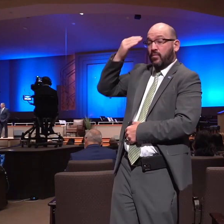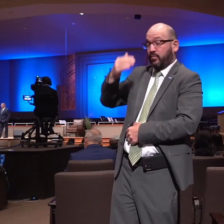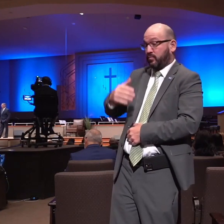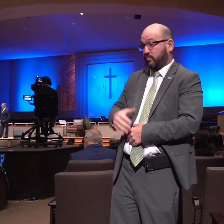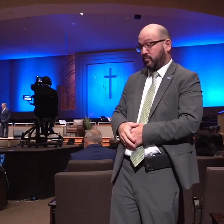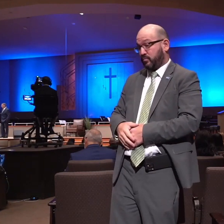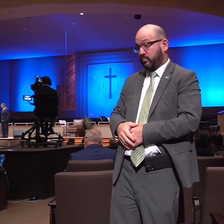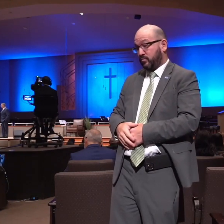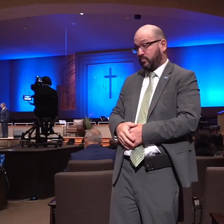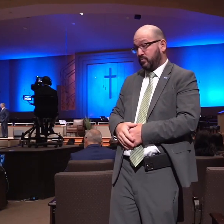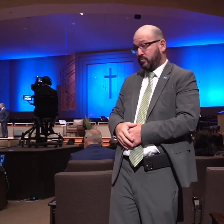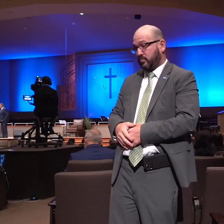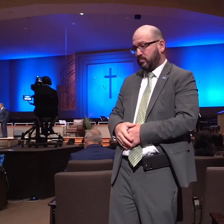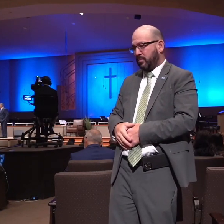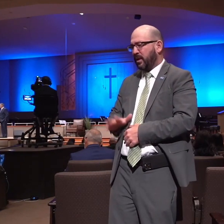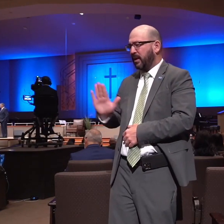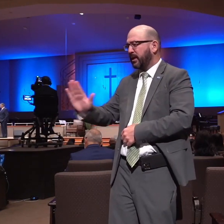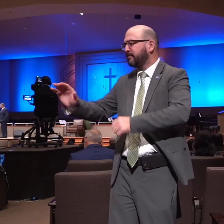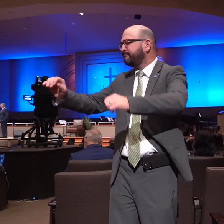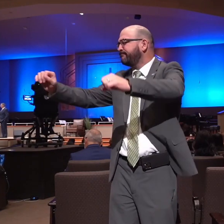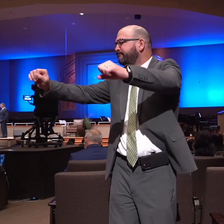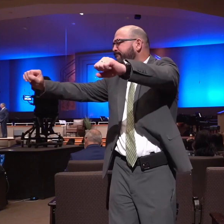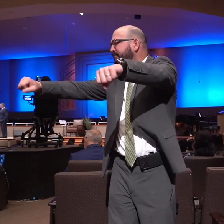what samson was supposed to accomplish